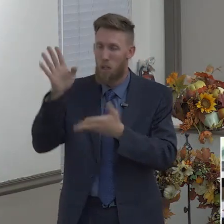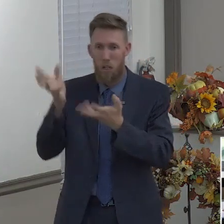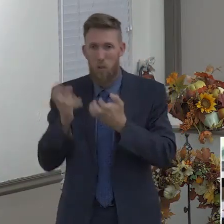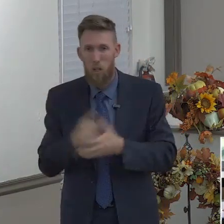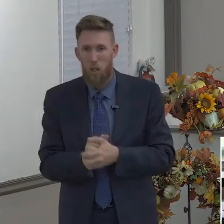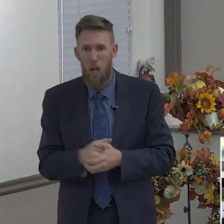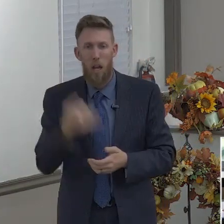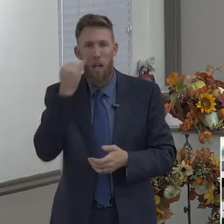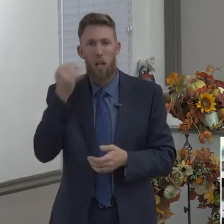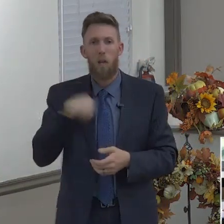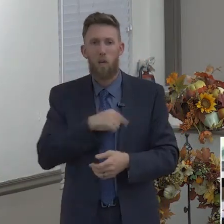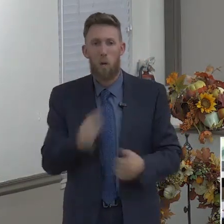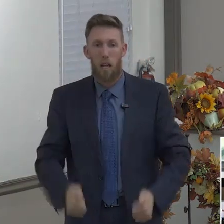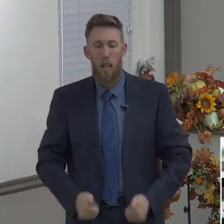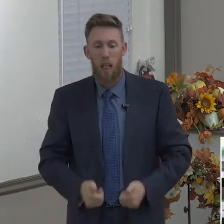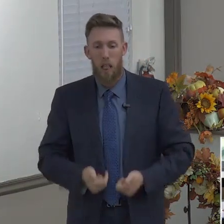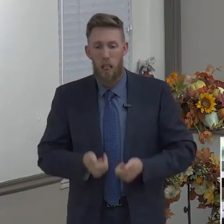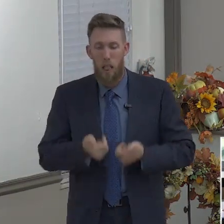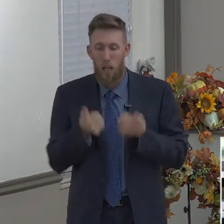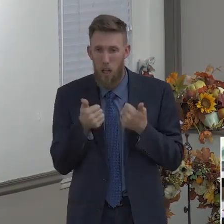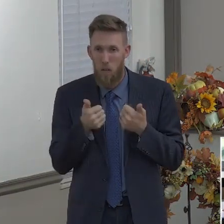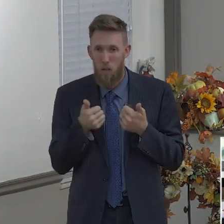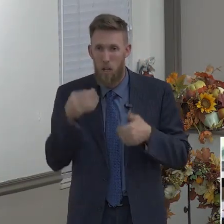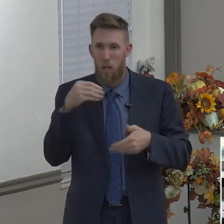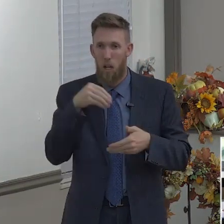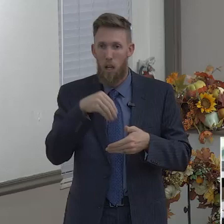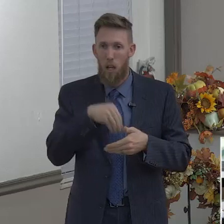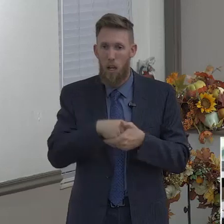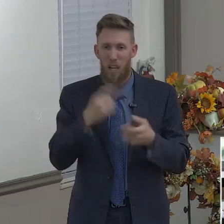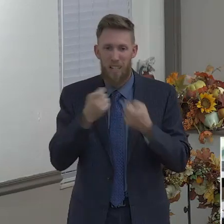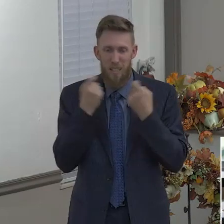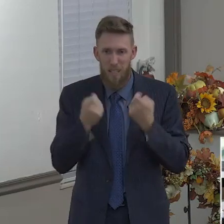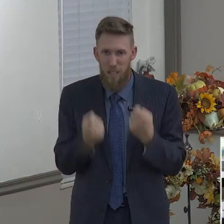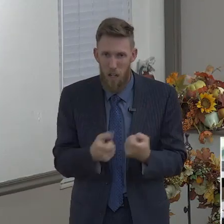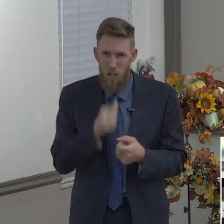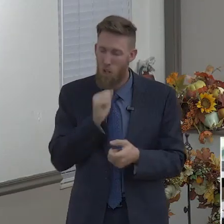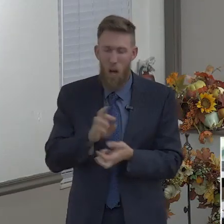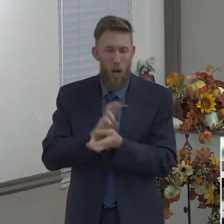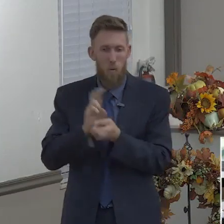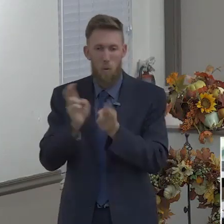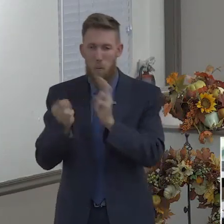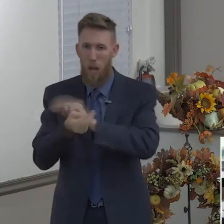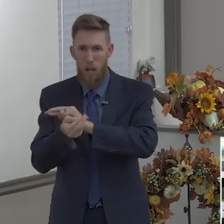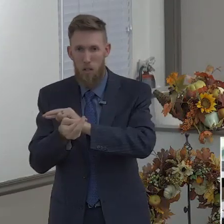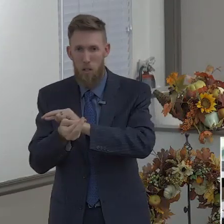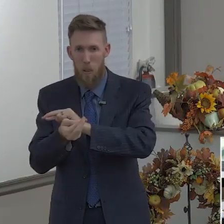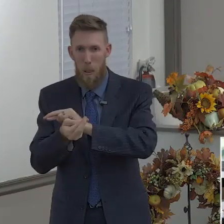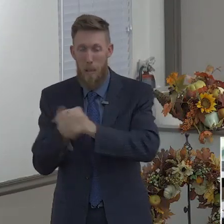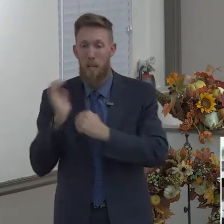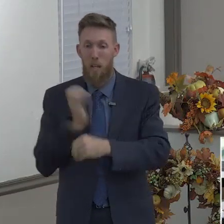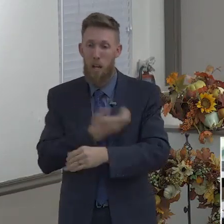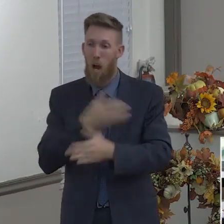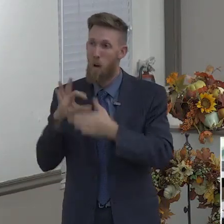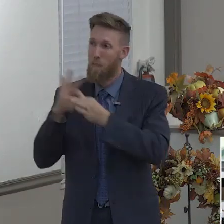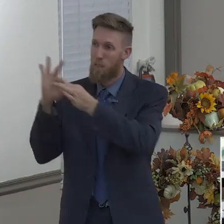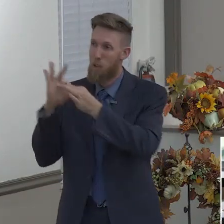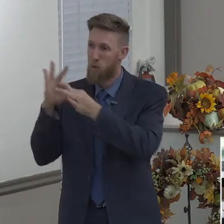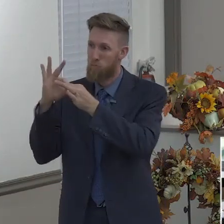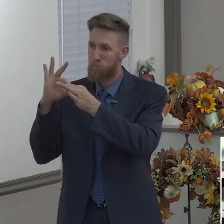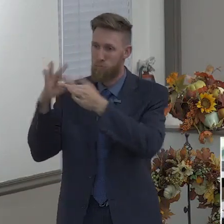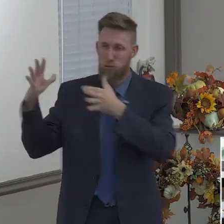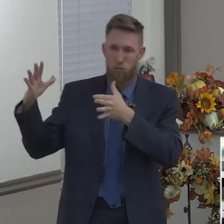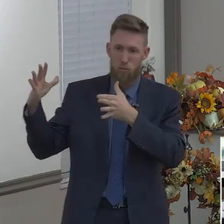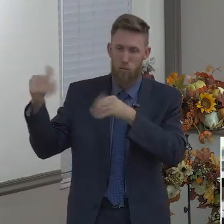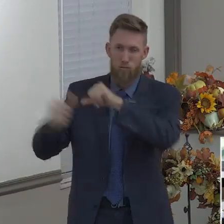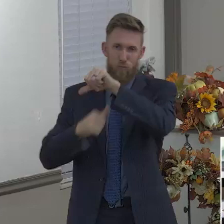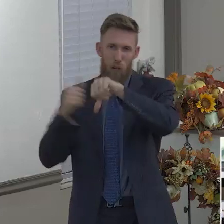right? Brother Coomer talked a whole lot about that. Our fellowship with God breaks, and we no longer can hear God's voice. And